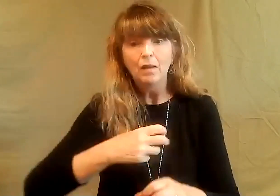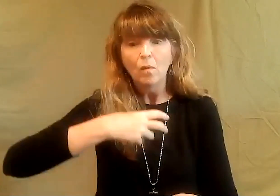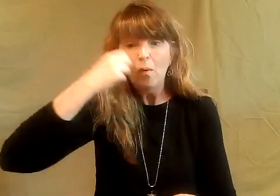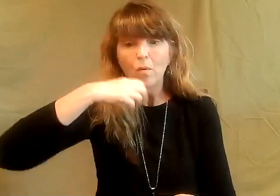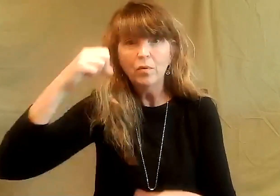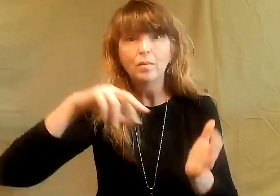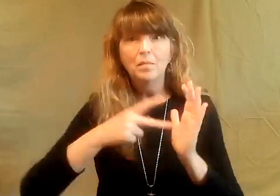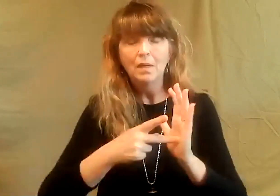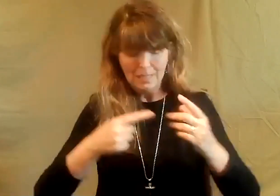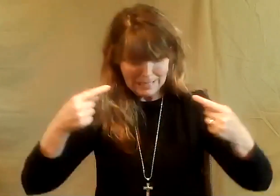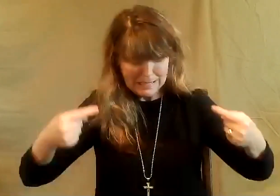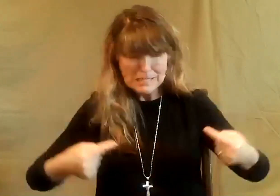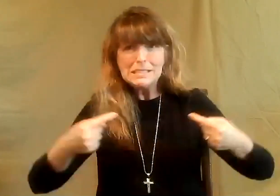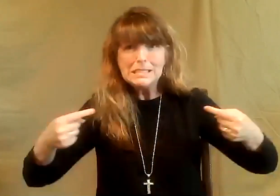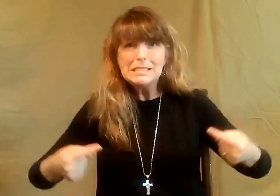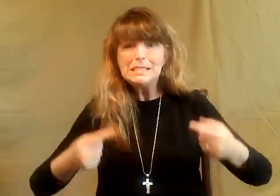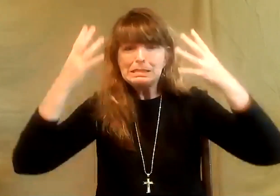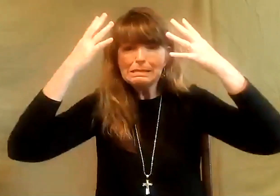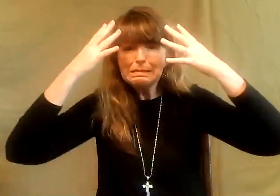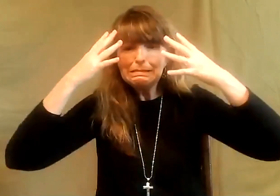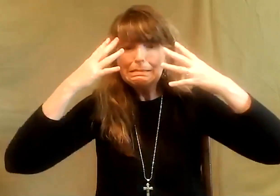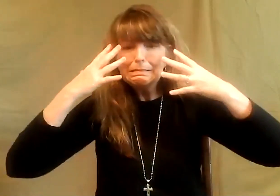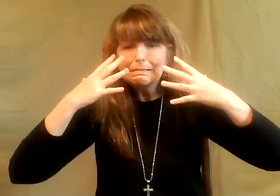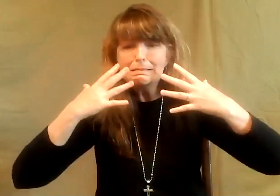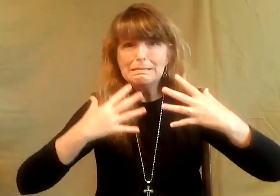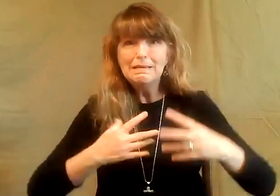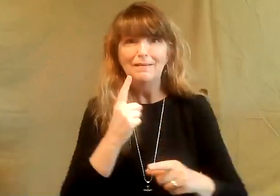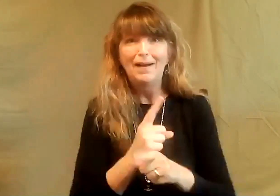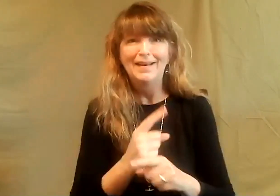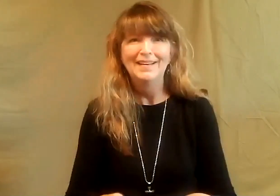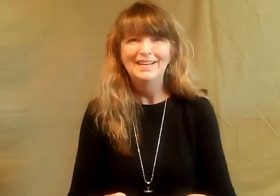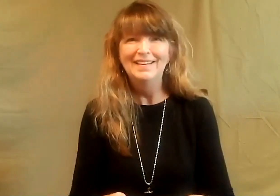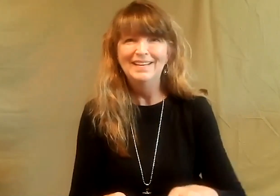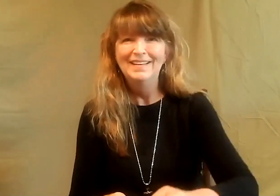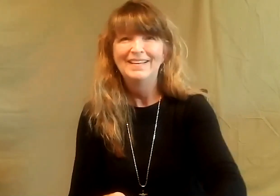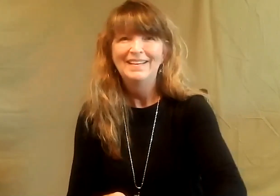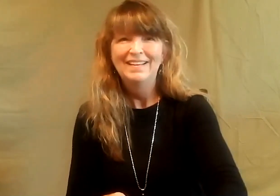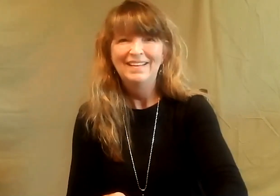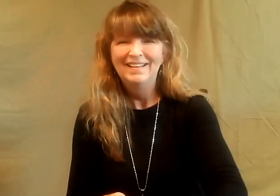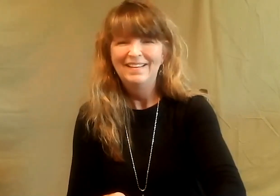and as we get older that means we'll have more aches and pains and droopiness right